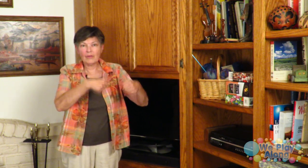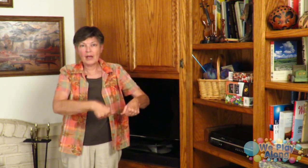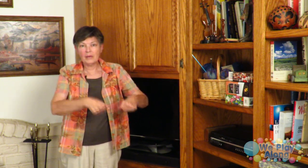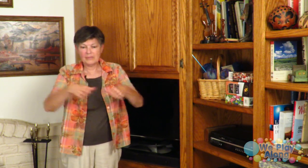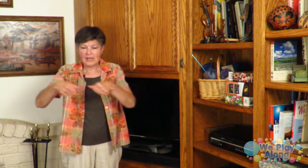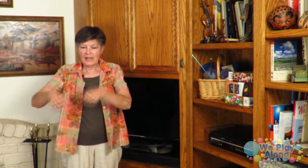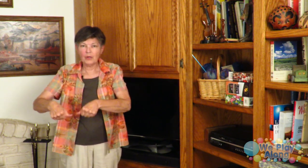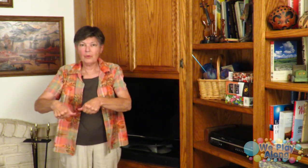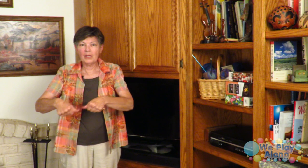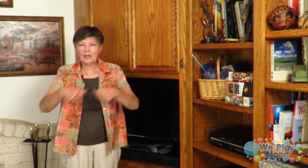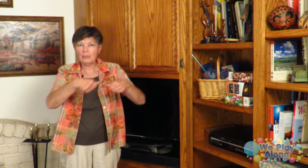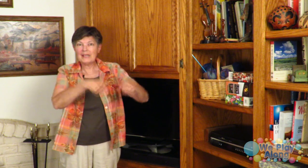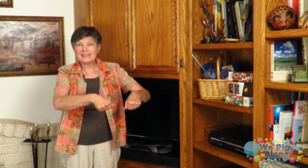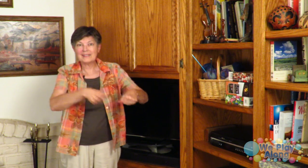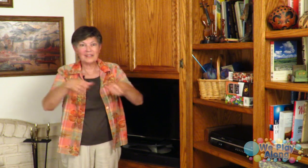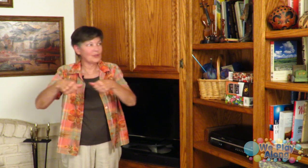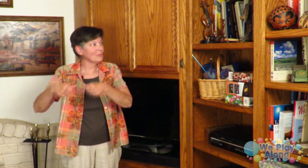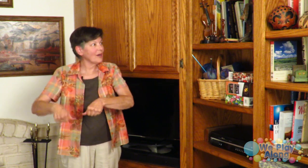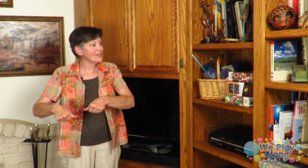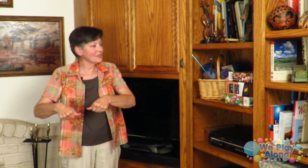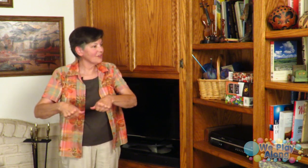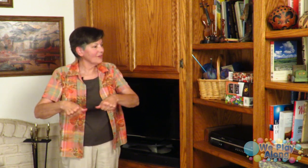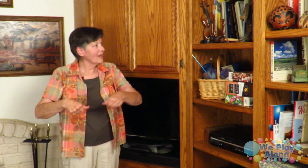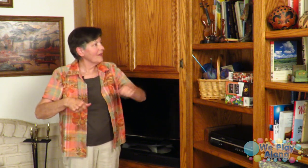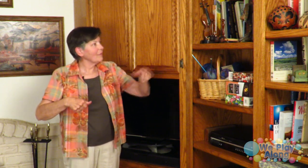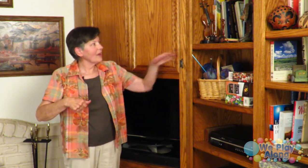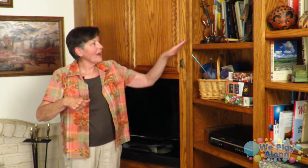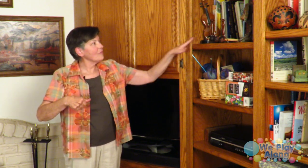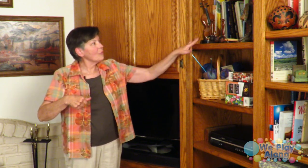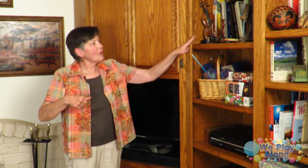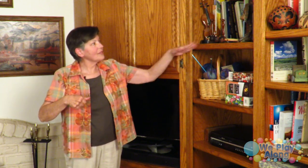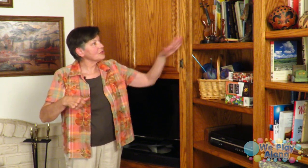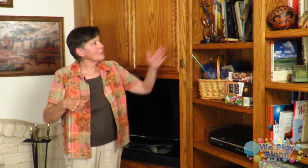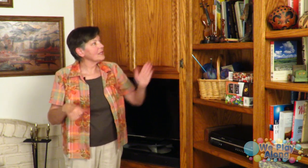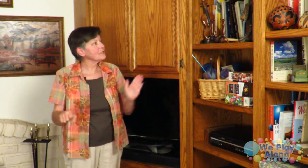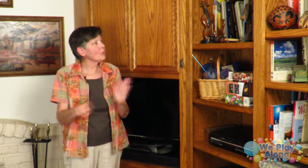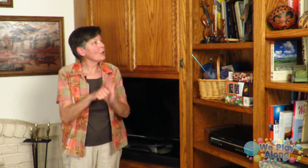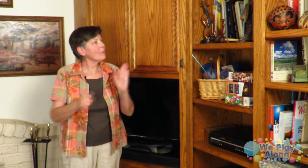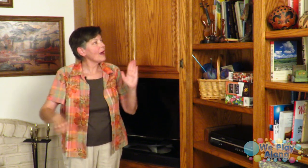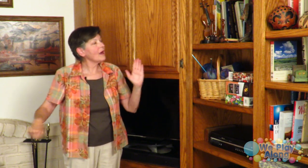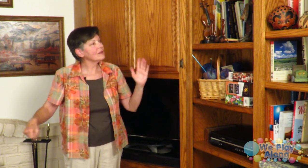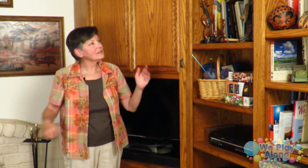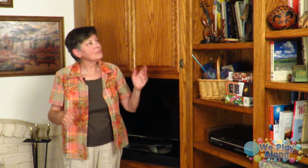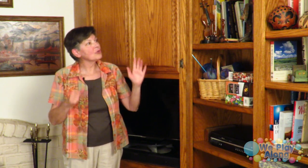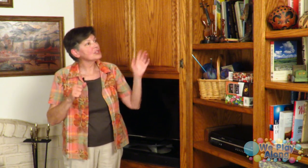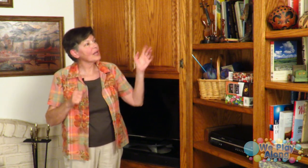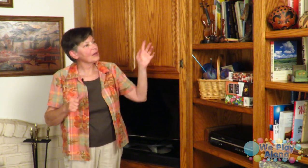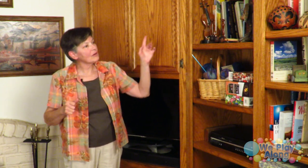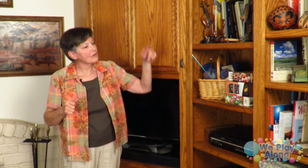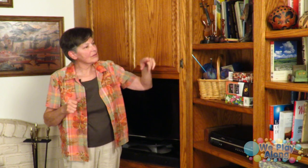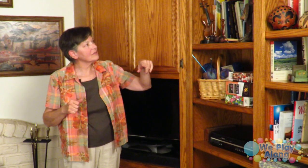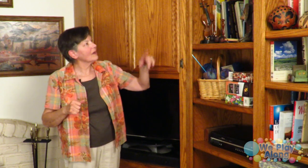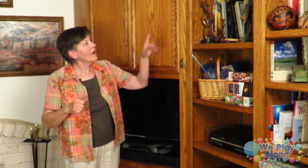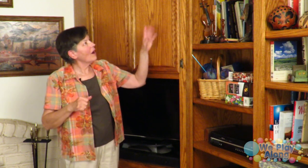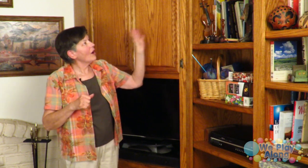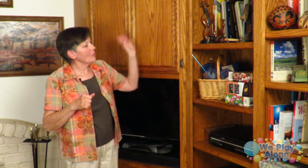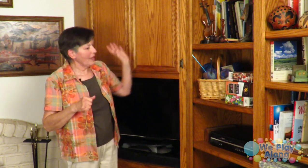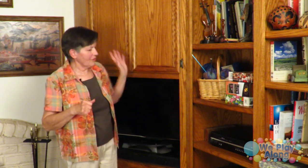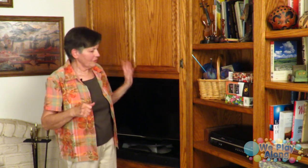thumbs like you're putting the pieces in your puzzle and we have more instruments more bells and more shakers and all manner